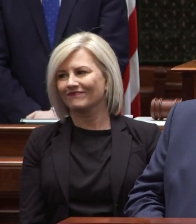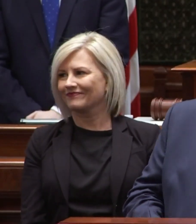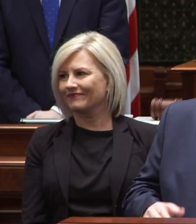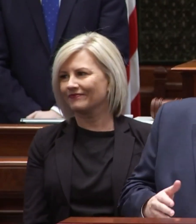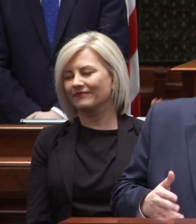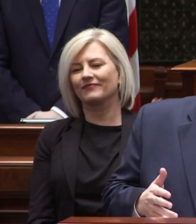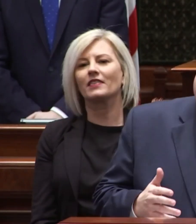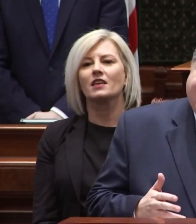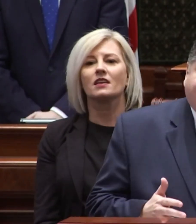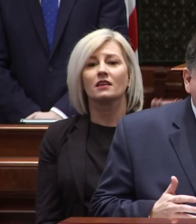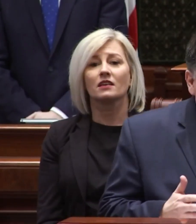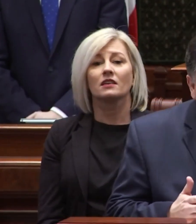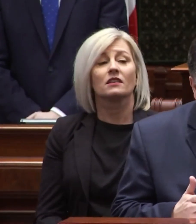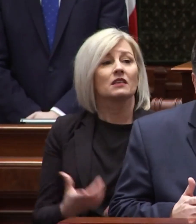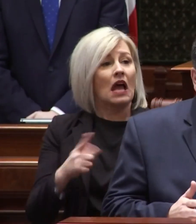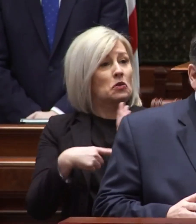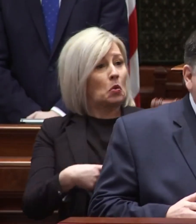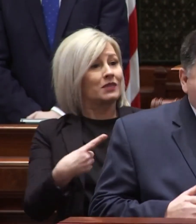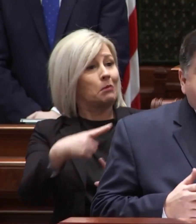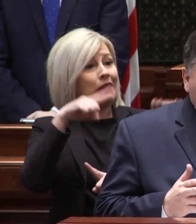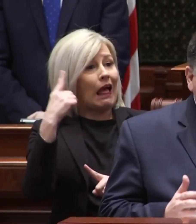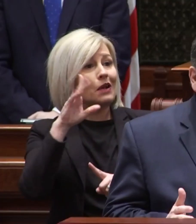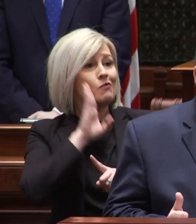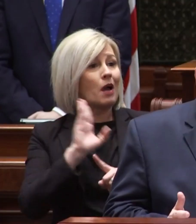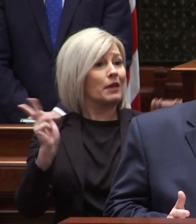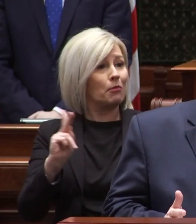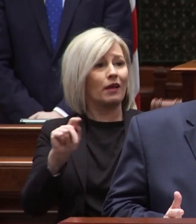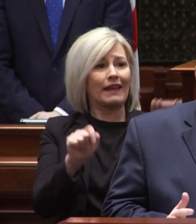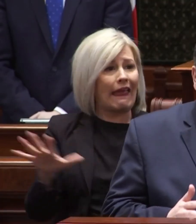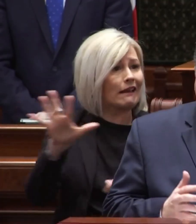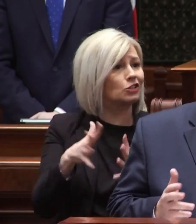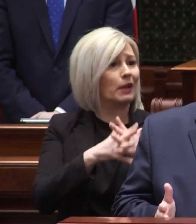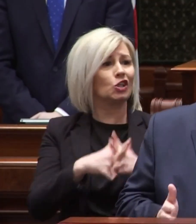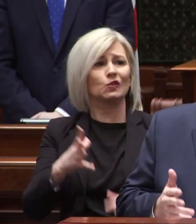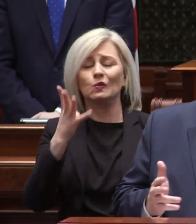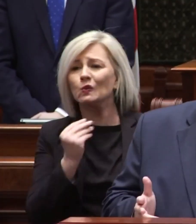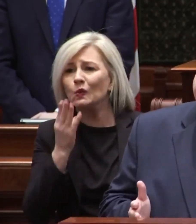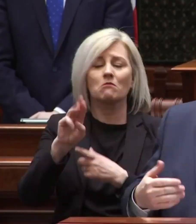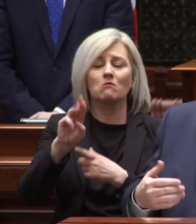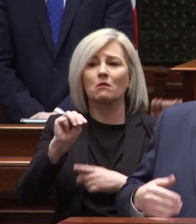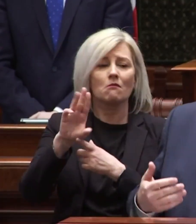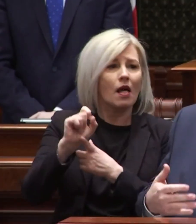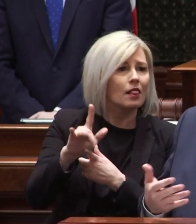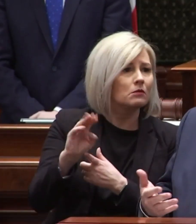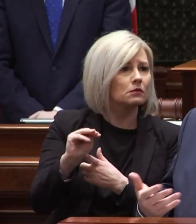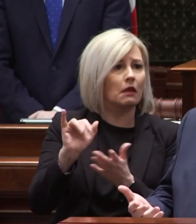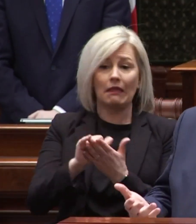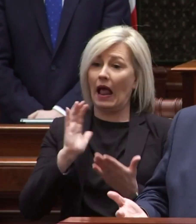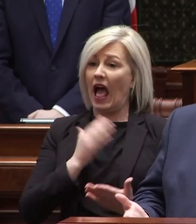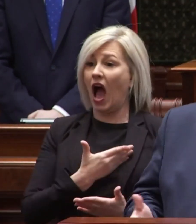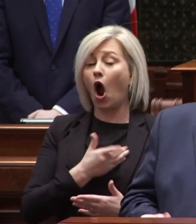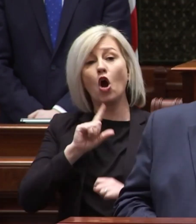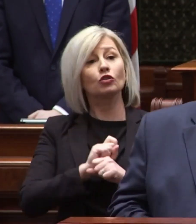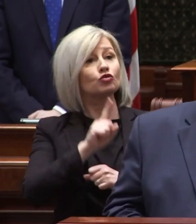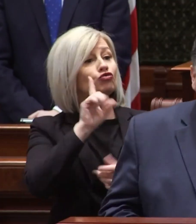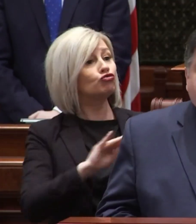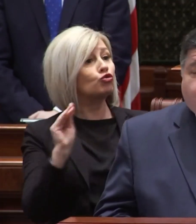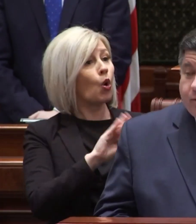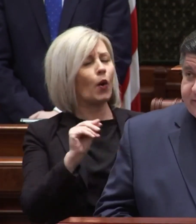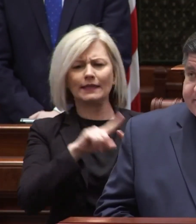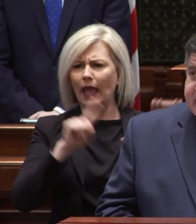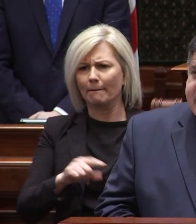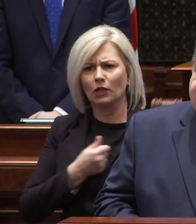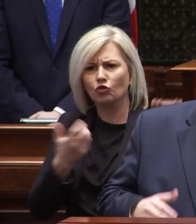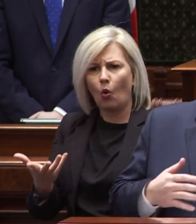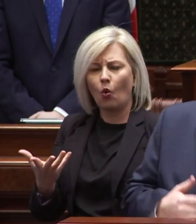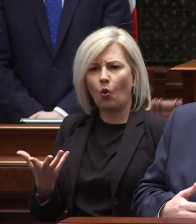and that signals to black and brown people and Asian Americans and Jews and Muslims that our authentic stories can't